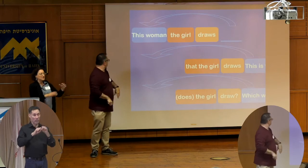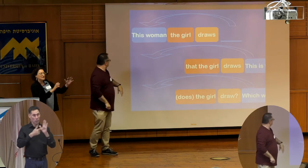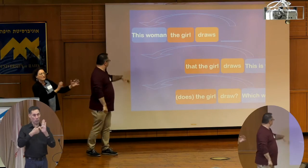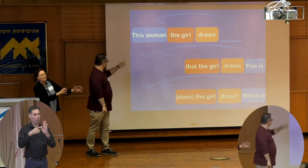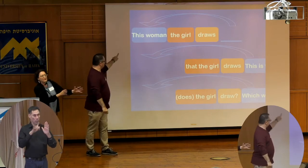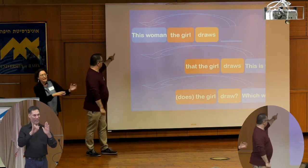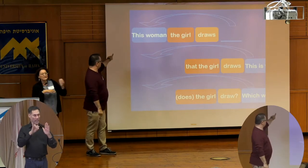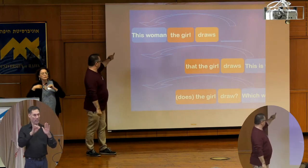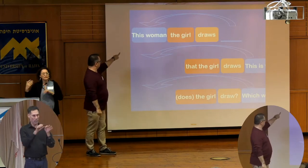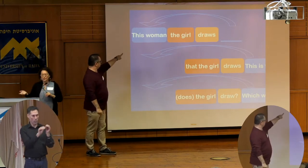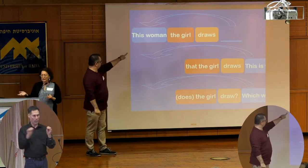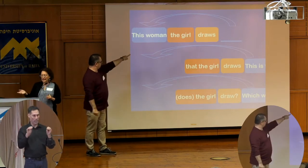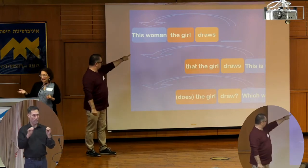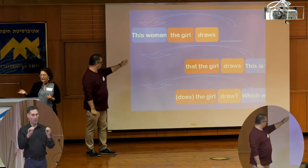we take something from the end and move it to the beginning.